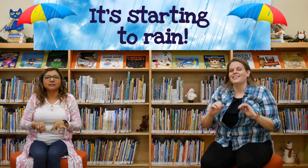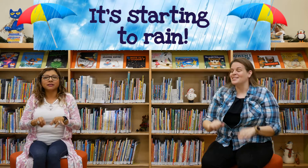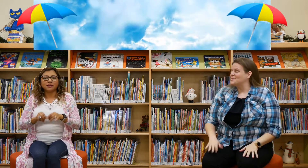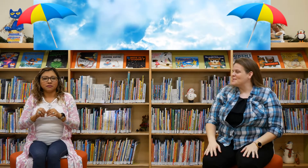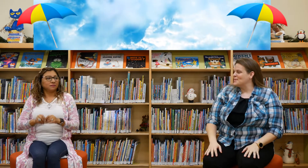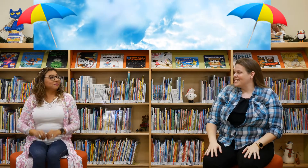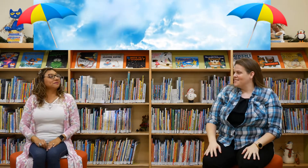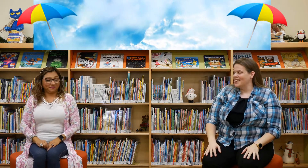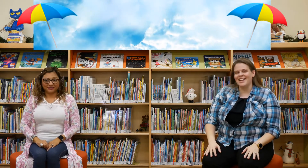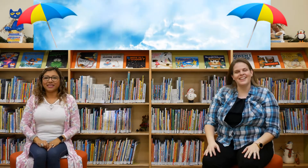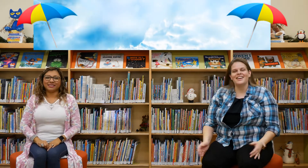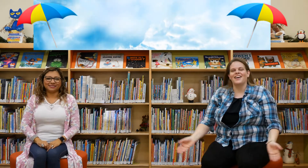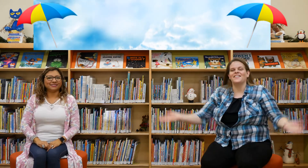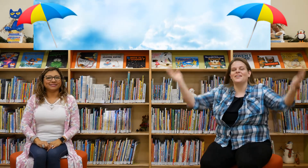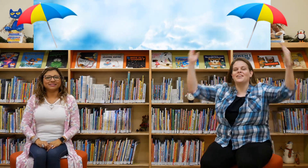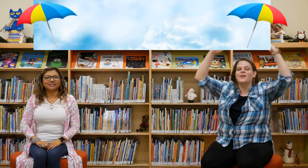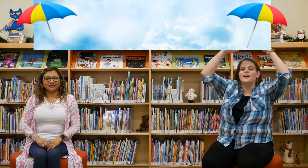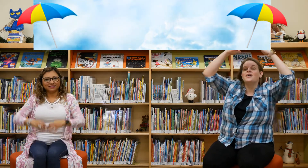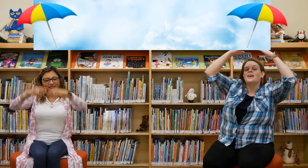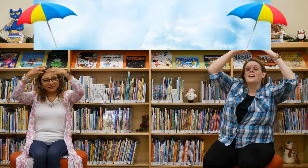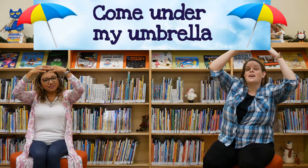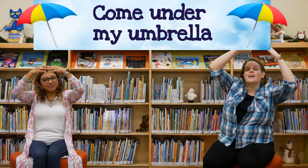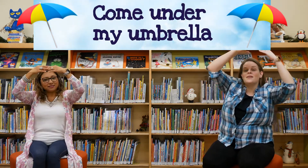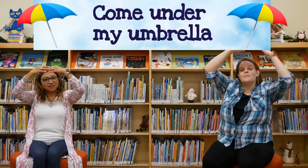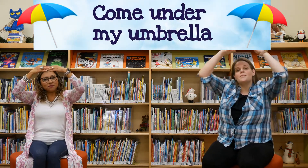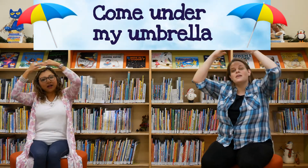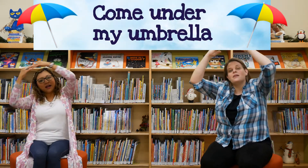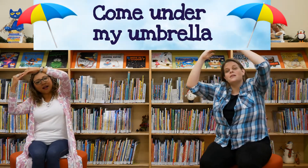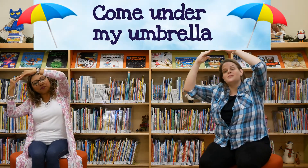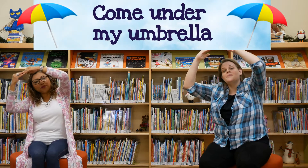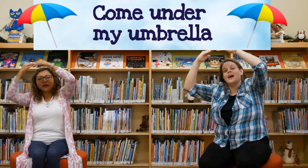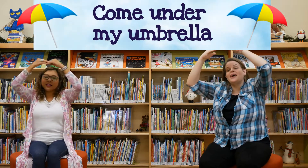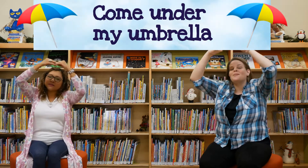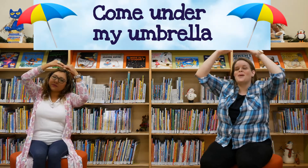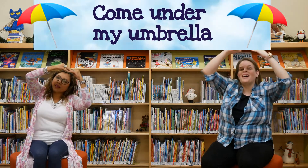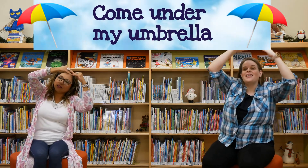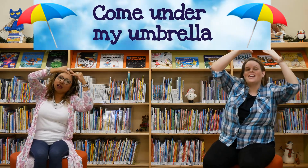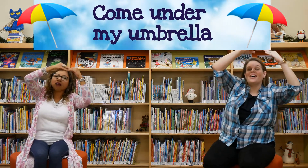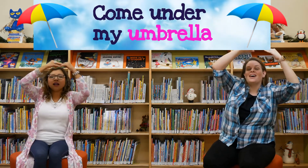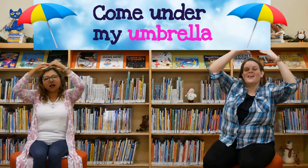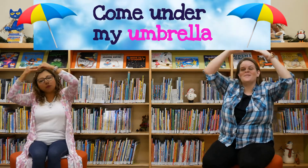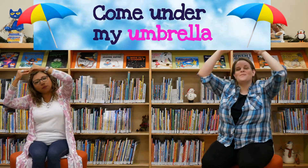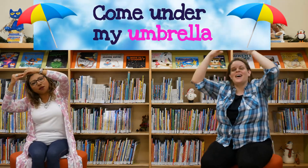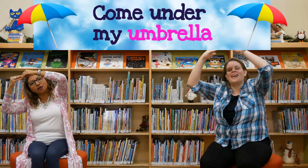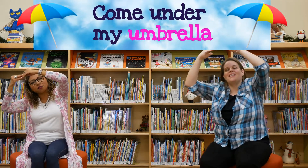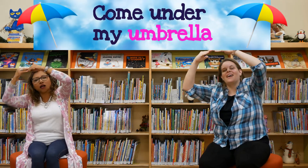Let's do it one more time. Ready? Yeah. All right. Here we go. Come under my umbrella, umbrella, umbrella,